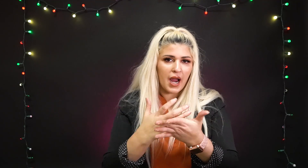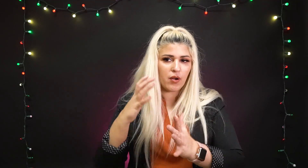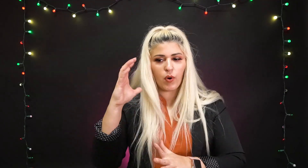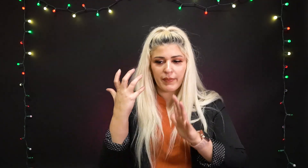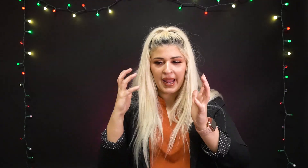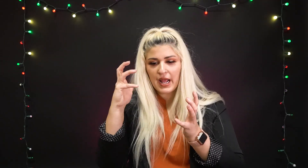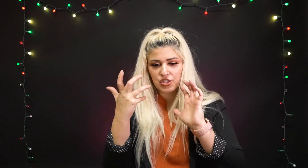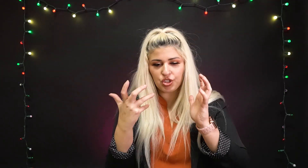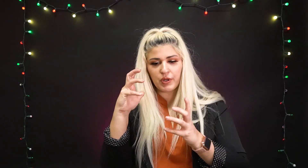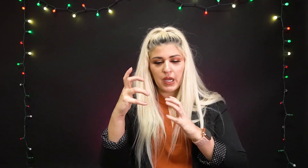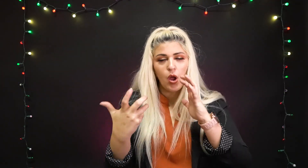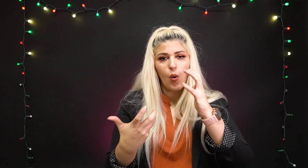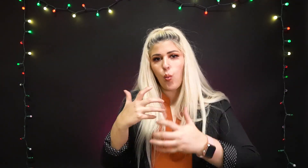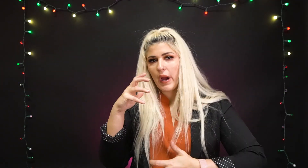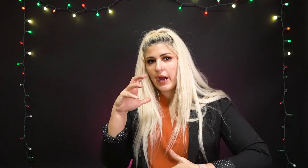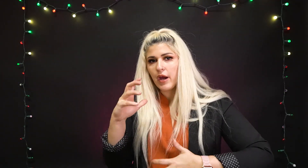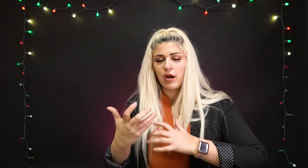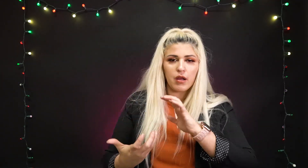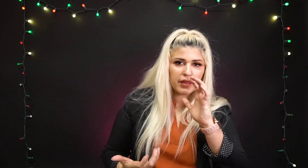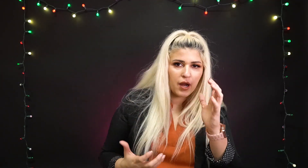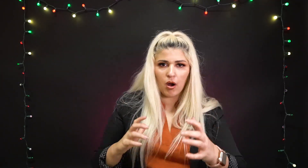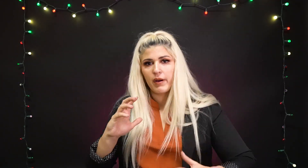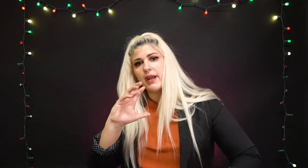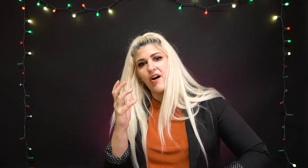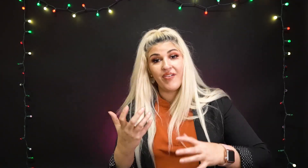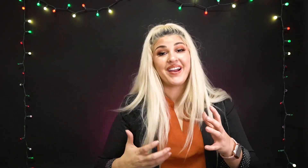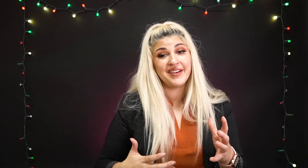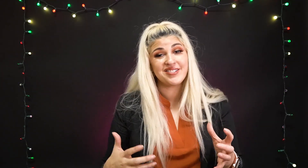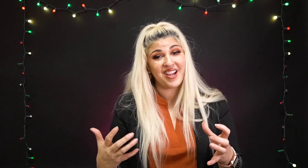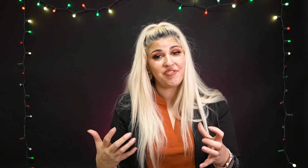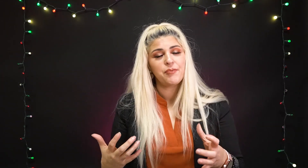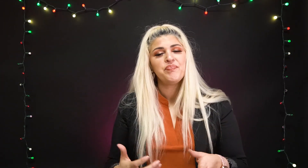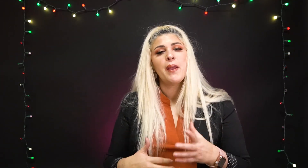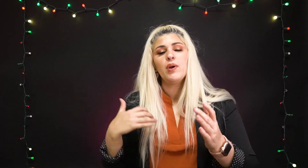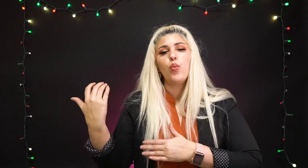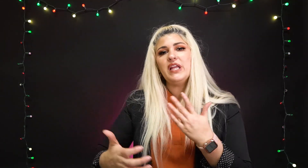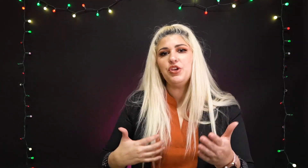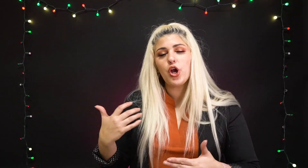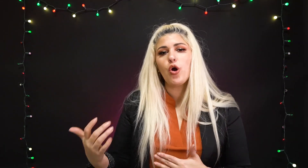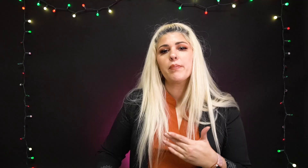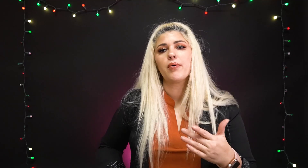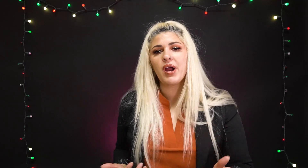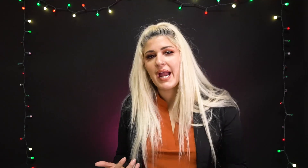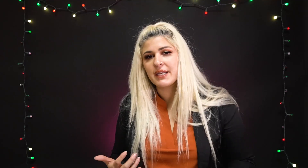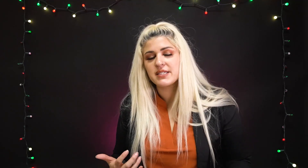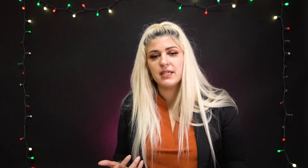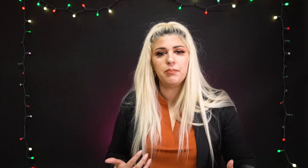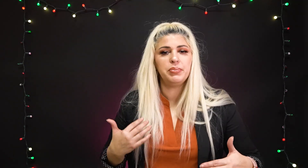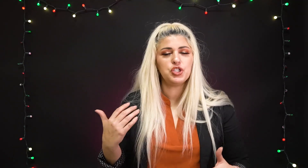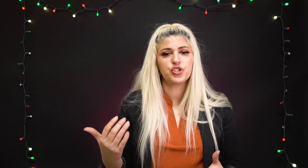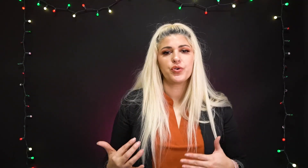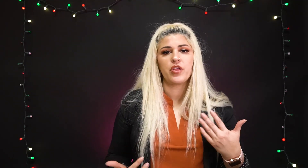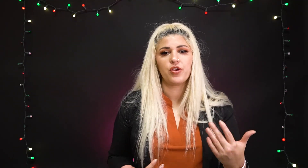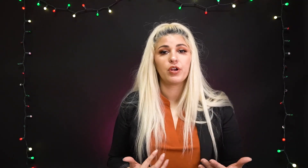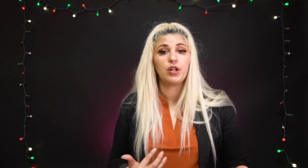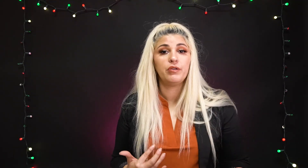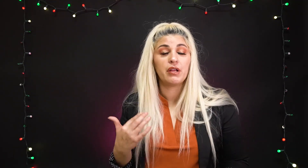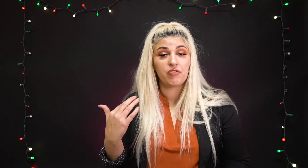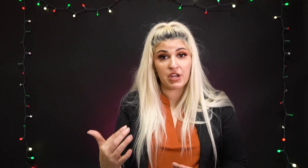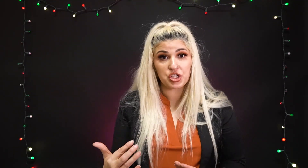sign what are my hands doing where are they going all that kind of stuff but when you go to practice it be sure that you're including facial